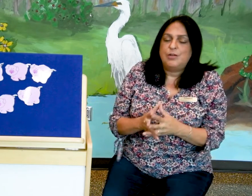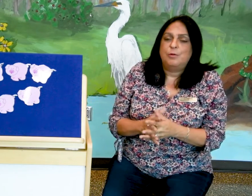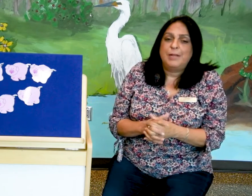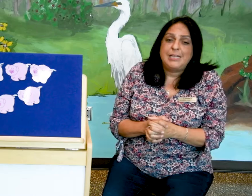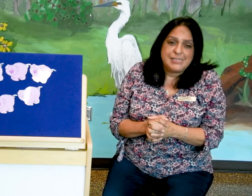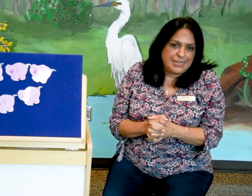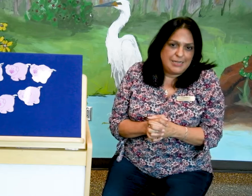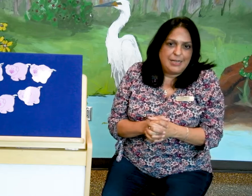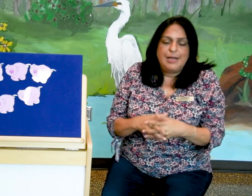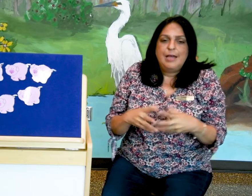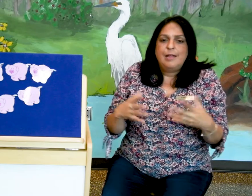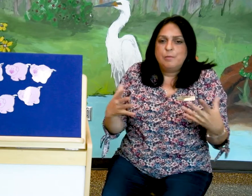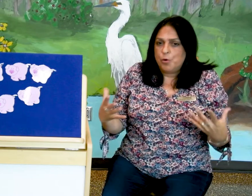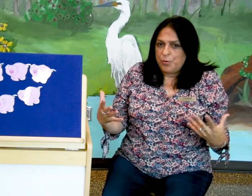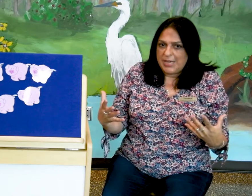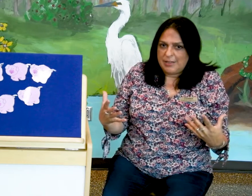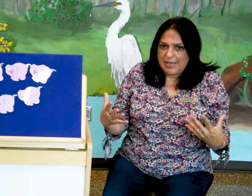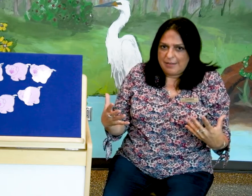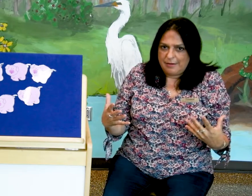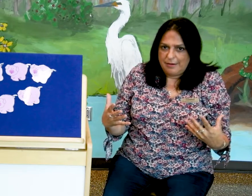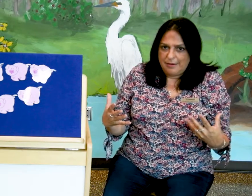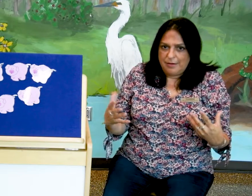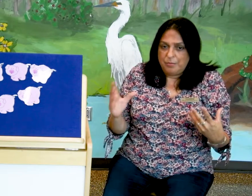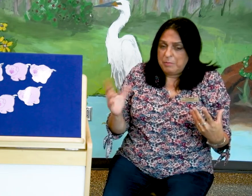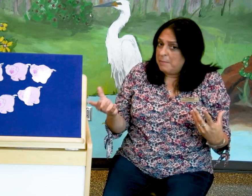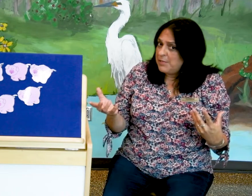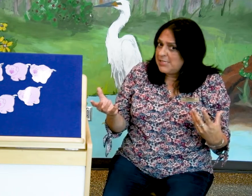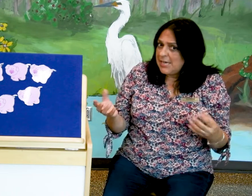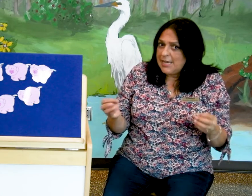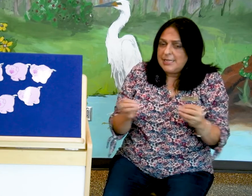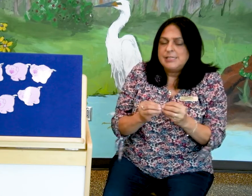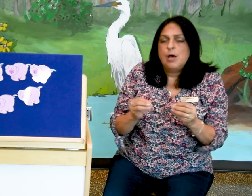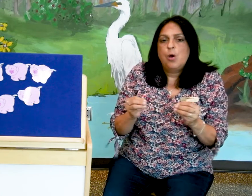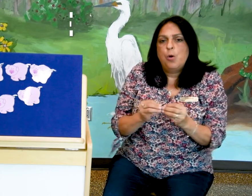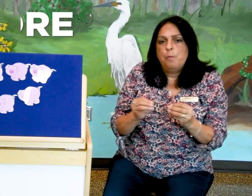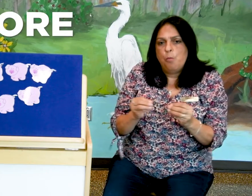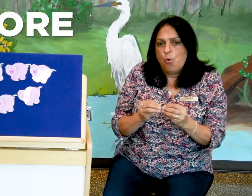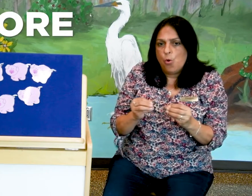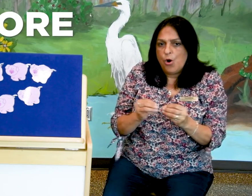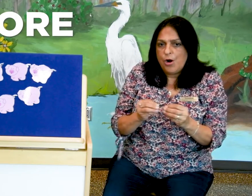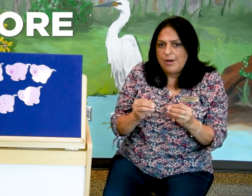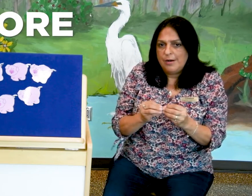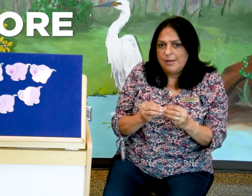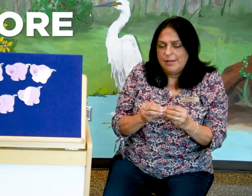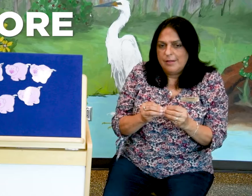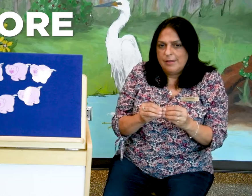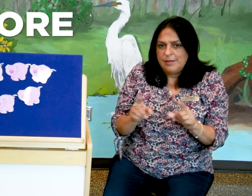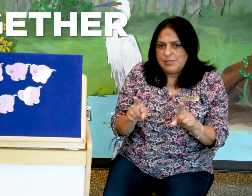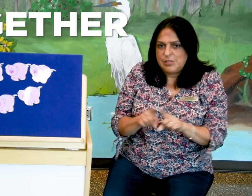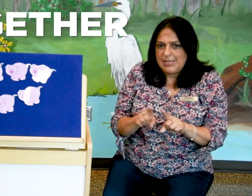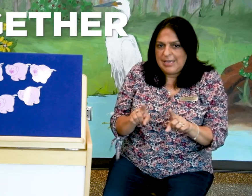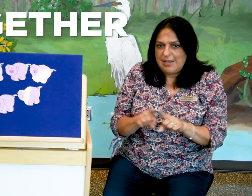normally sing the more we get together. Remember the signs, more, together,